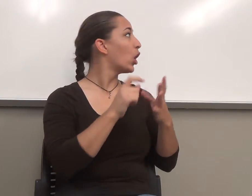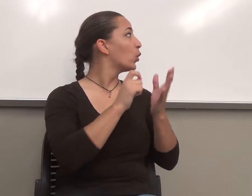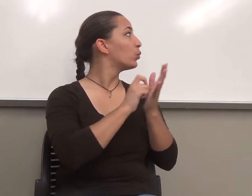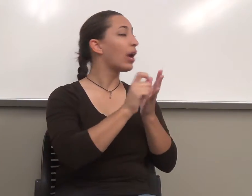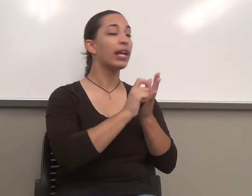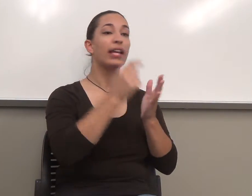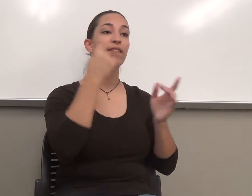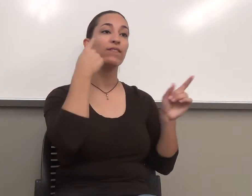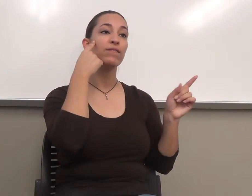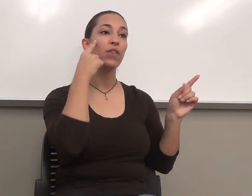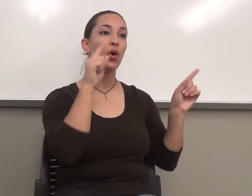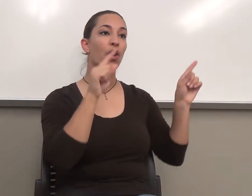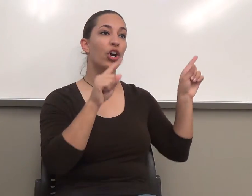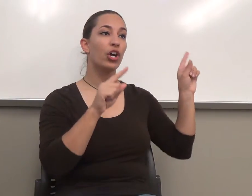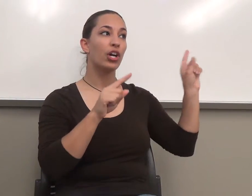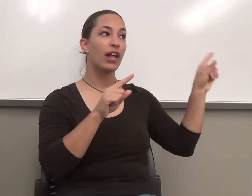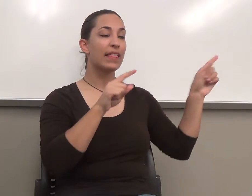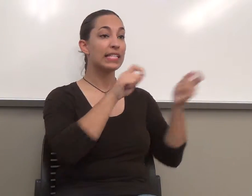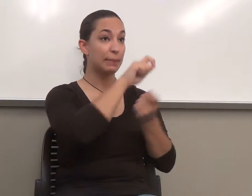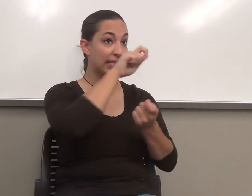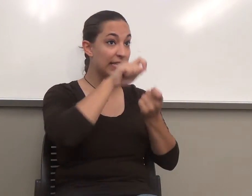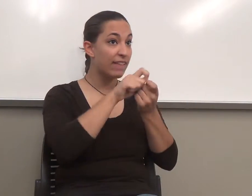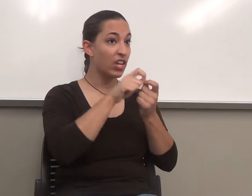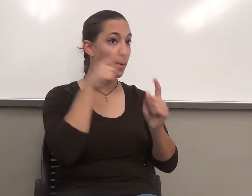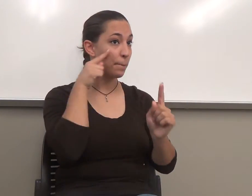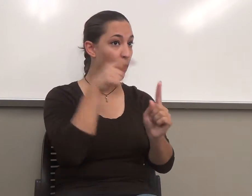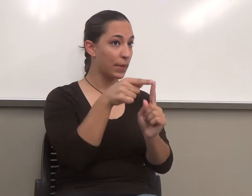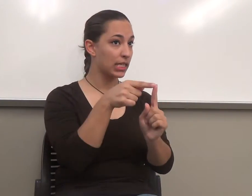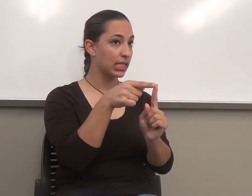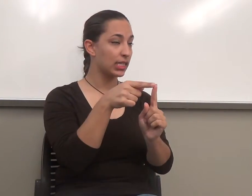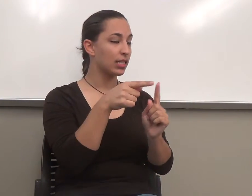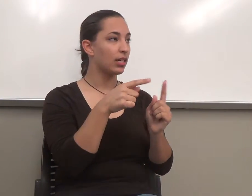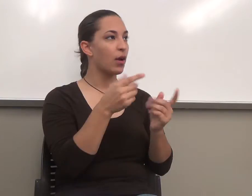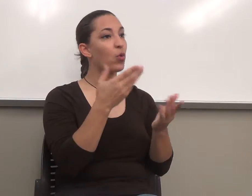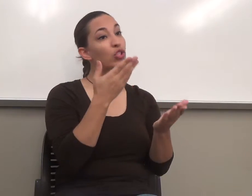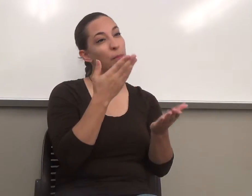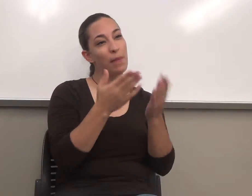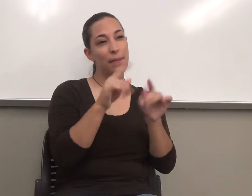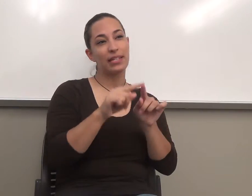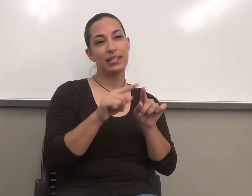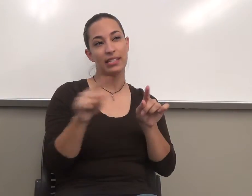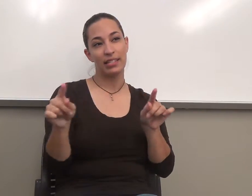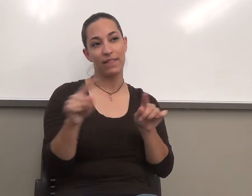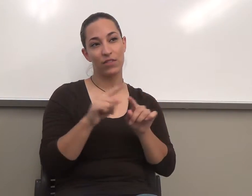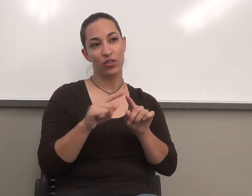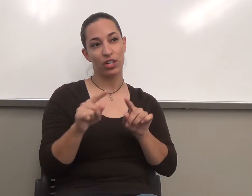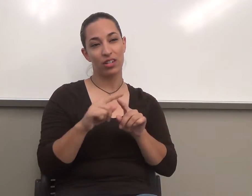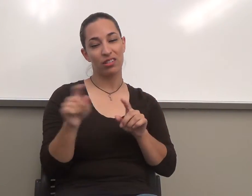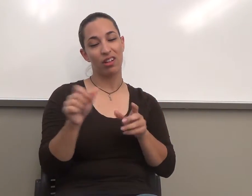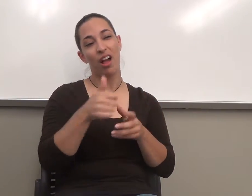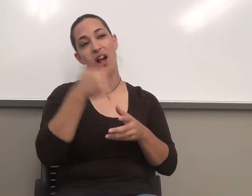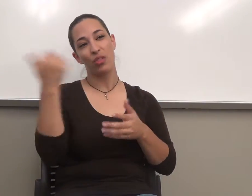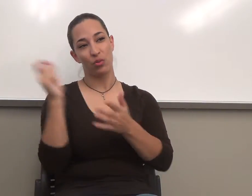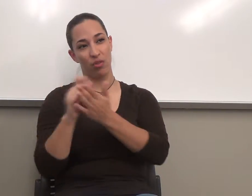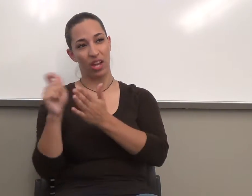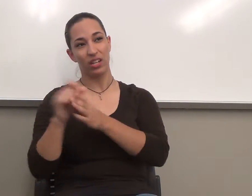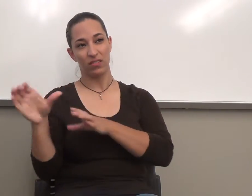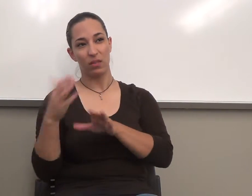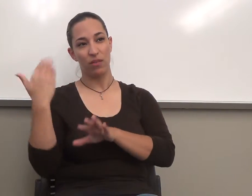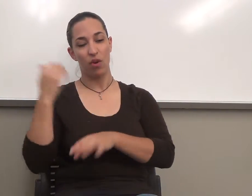this specific purpose, which may be different from a lot of the writing you've done before, personal writing or